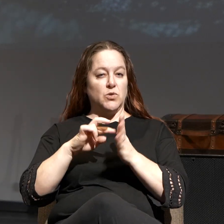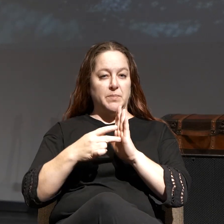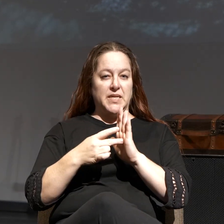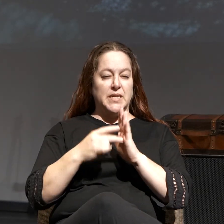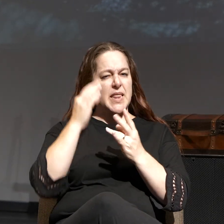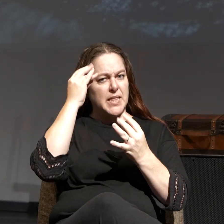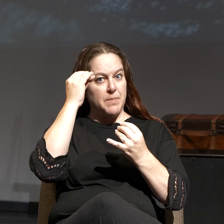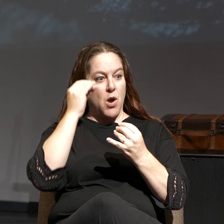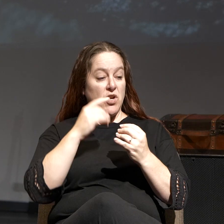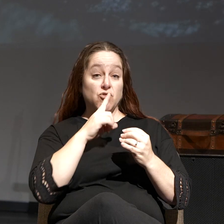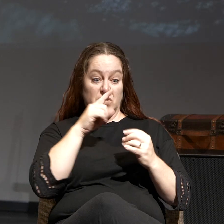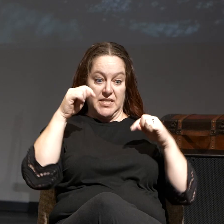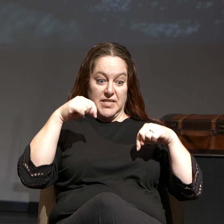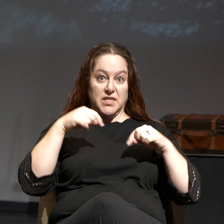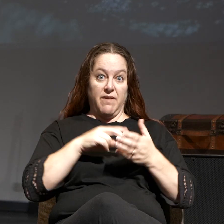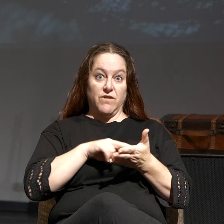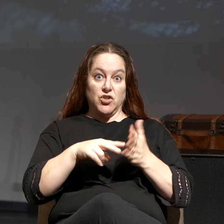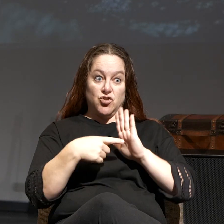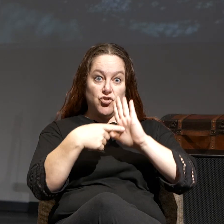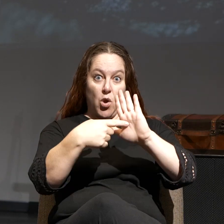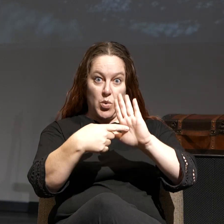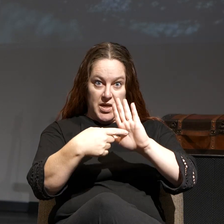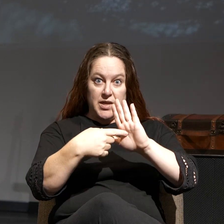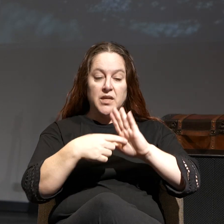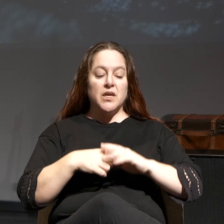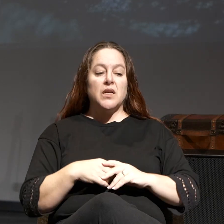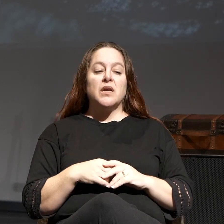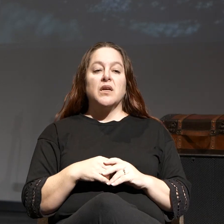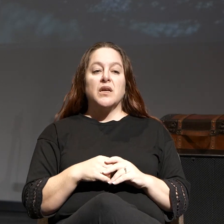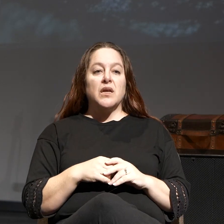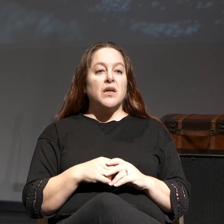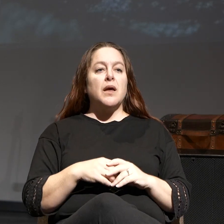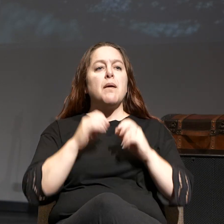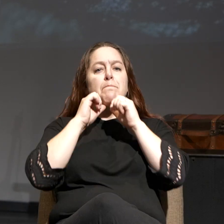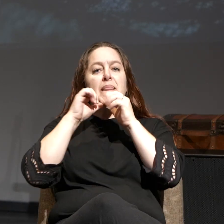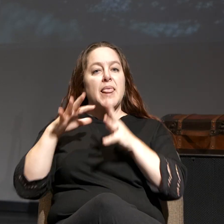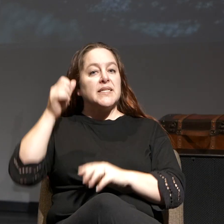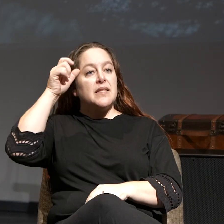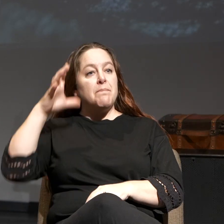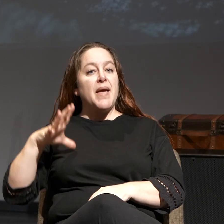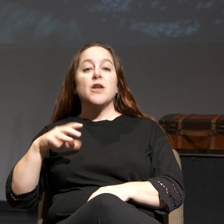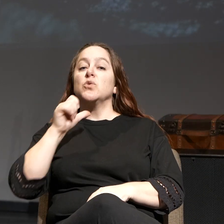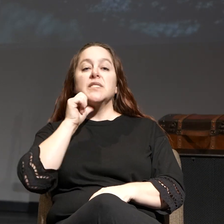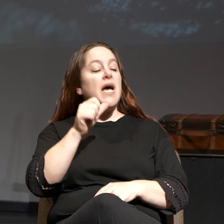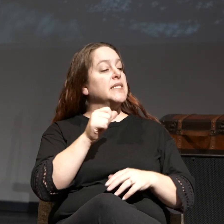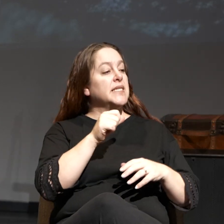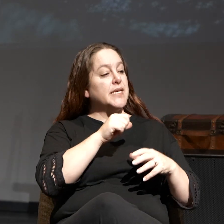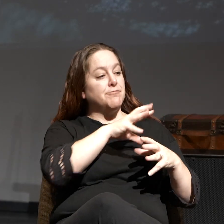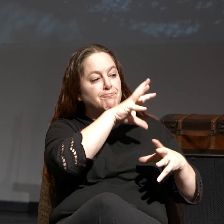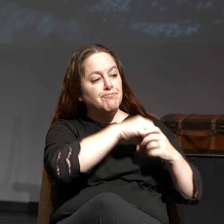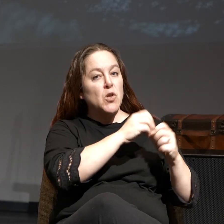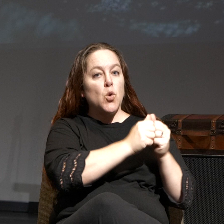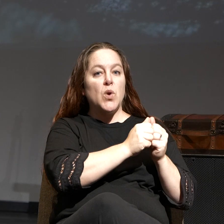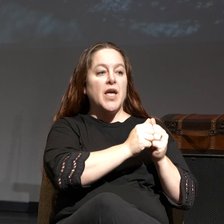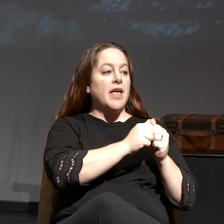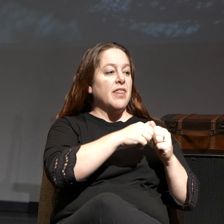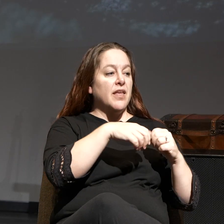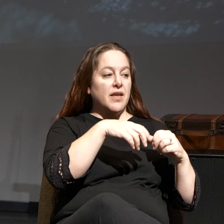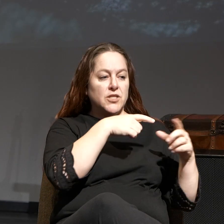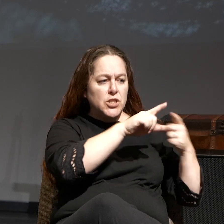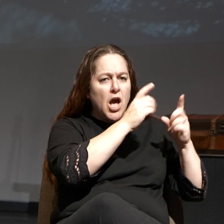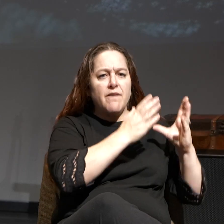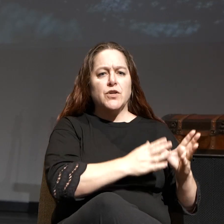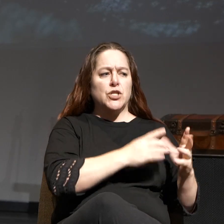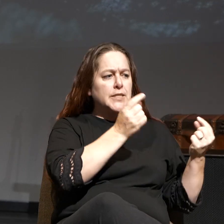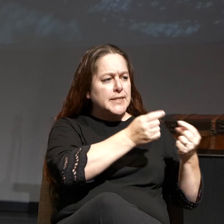this. This is what He's actually showing us what that looks like. Do not… Blessed is the man that does not walk in the counsel of the ungodly or stand in the way of the sinner